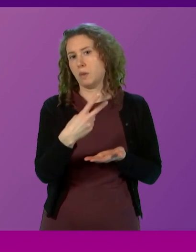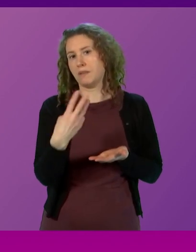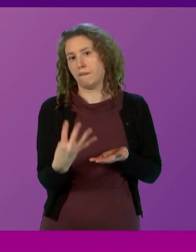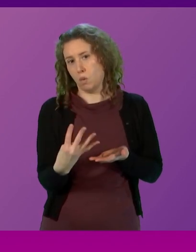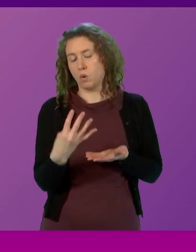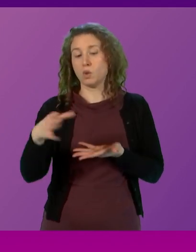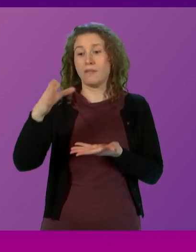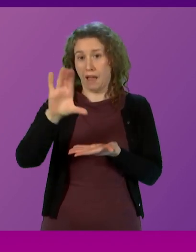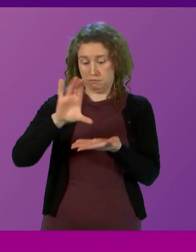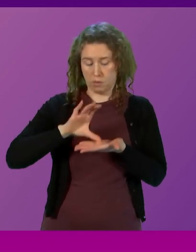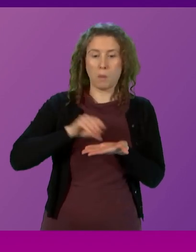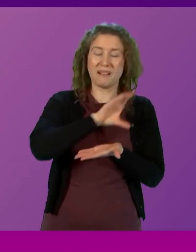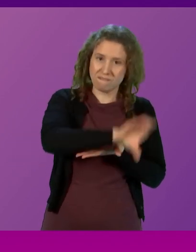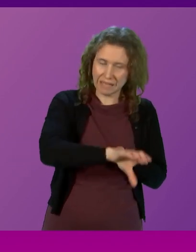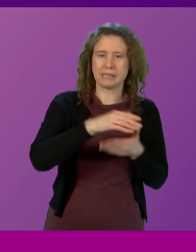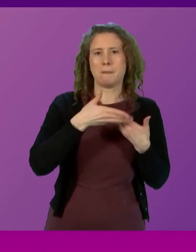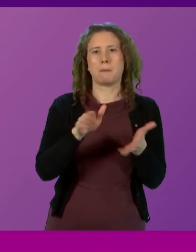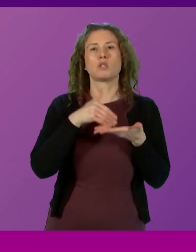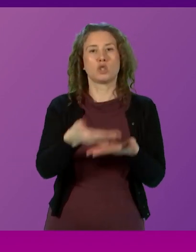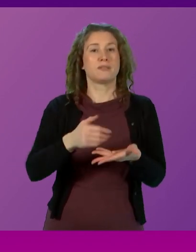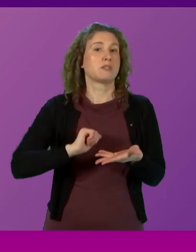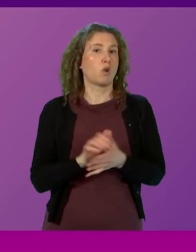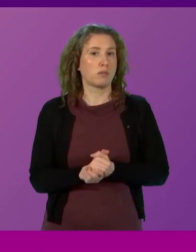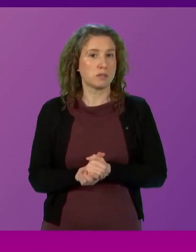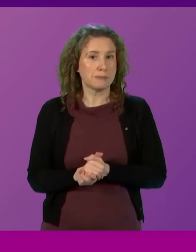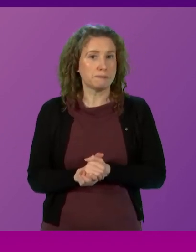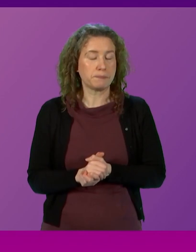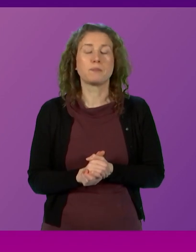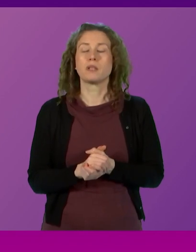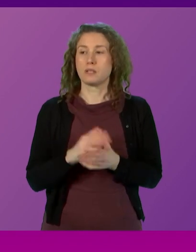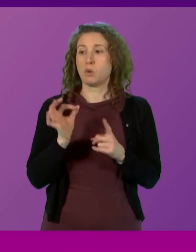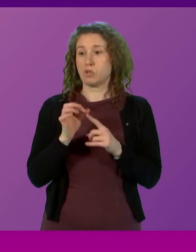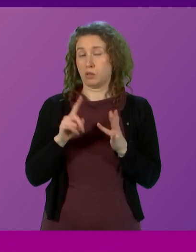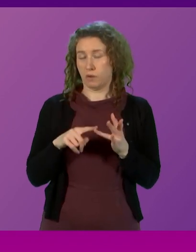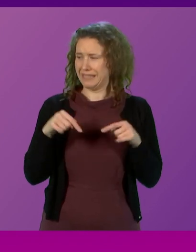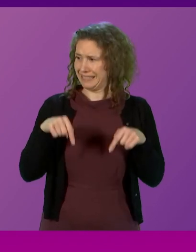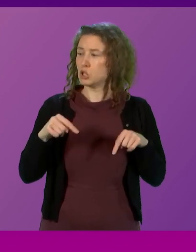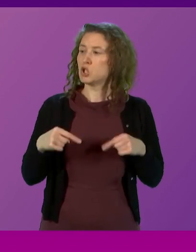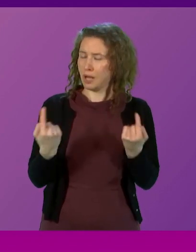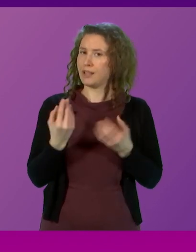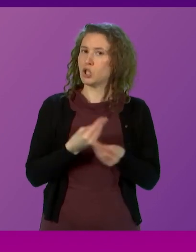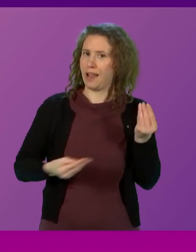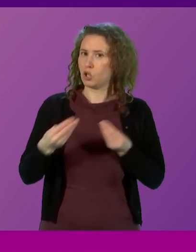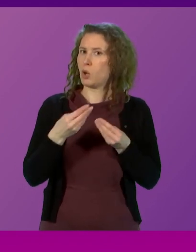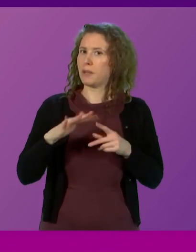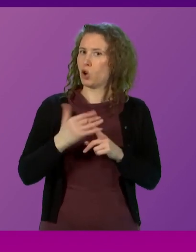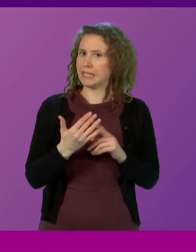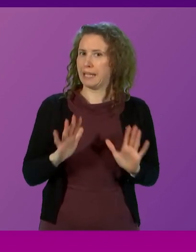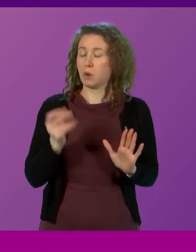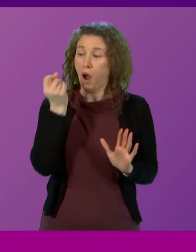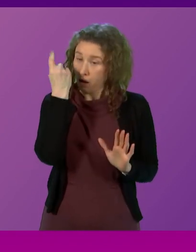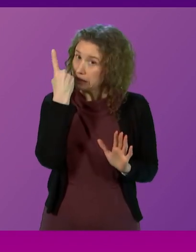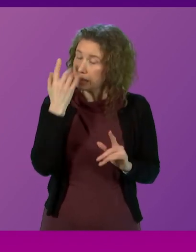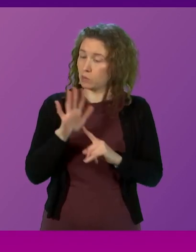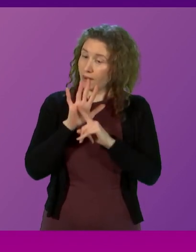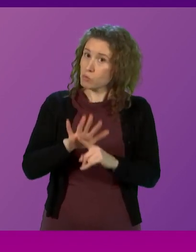investment in public services in Scotland. Presiding officer, in this challenging economic context, I recognise the pressures